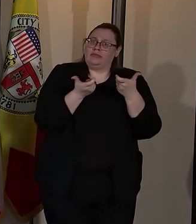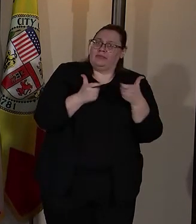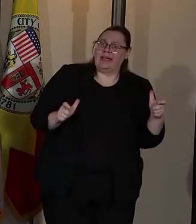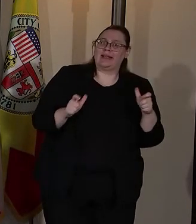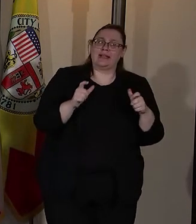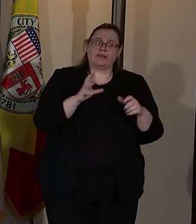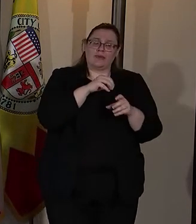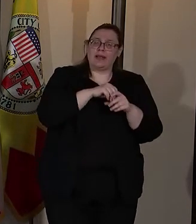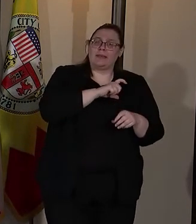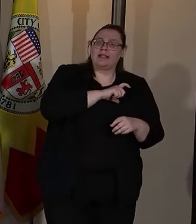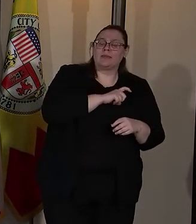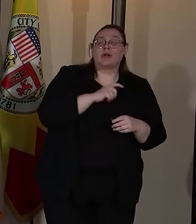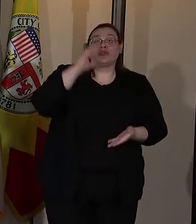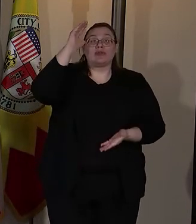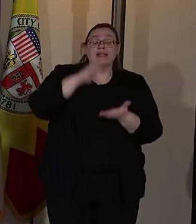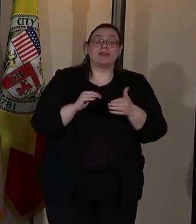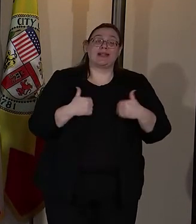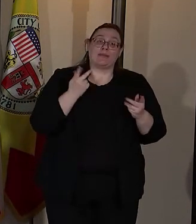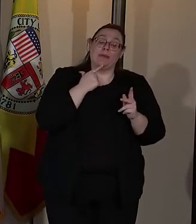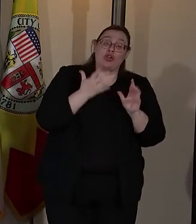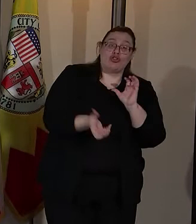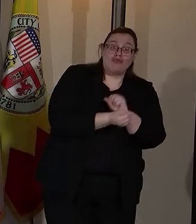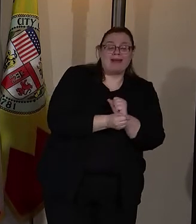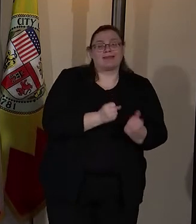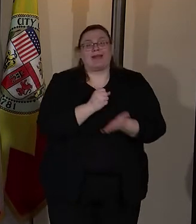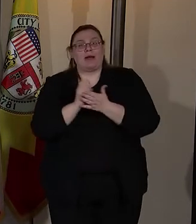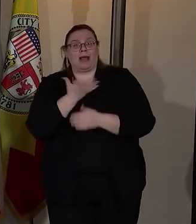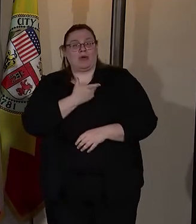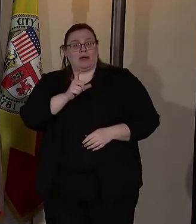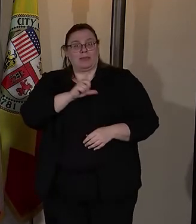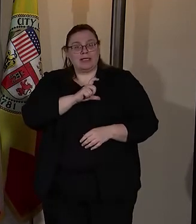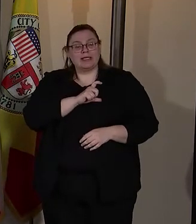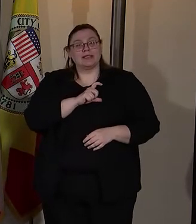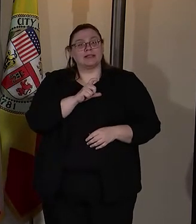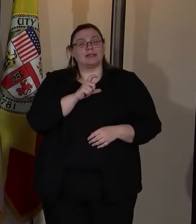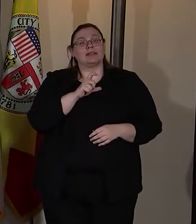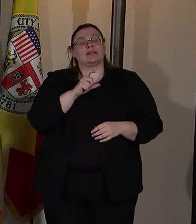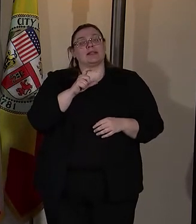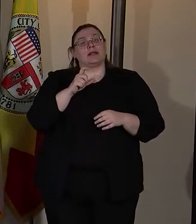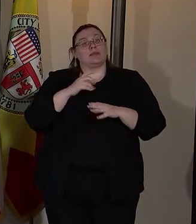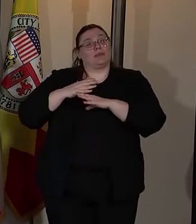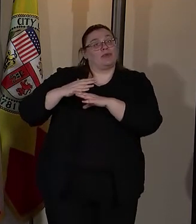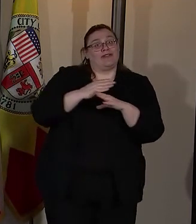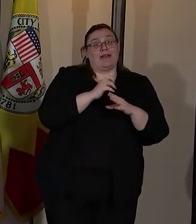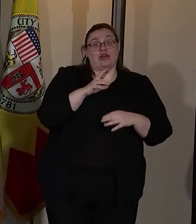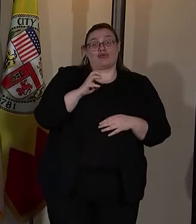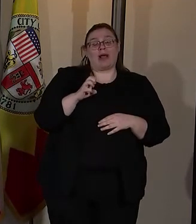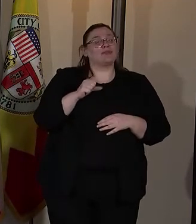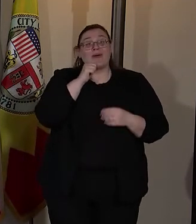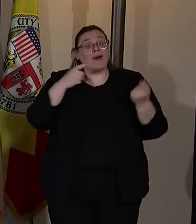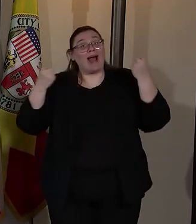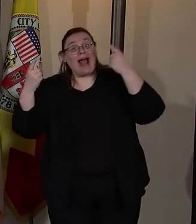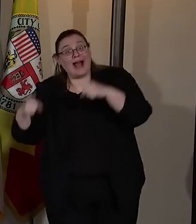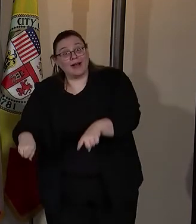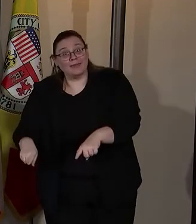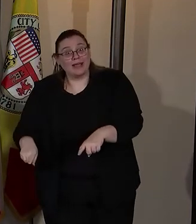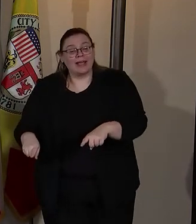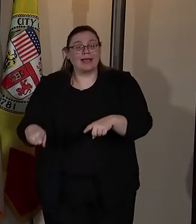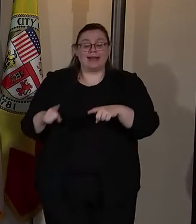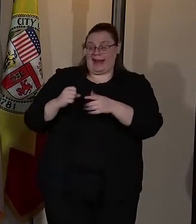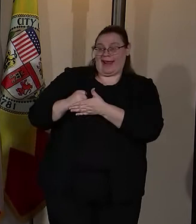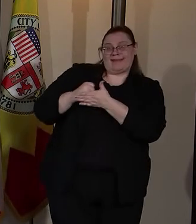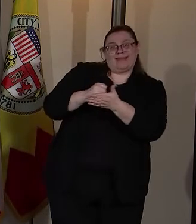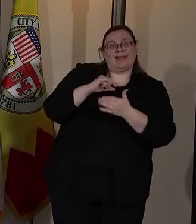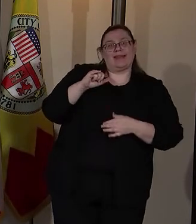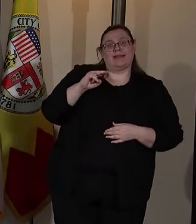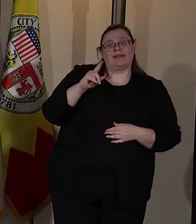A step that reduced juvenile arrests, helped our police officers have crimes that are prevented before they happen and interventionists to work on de